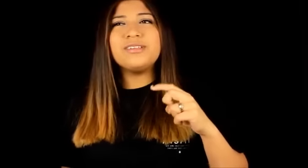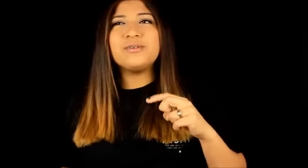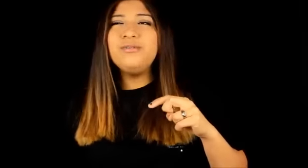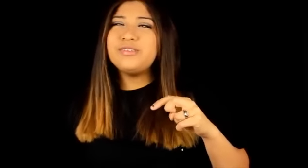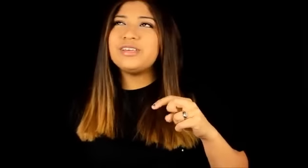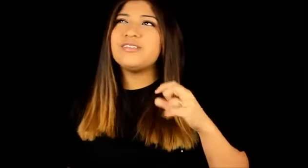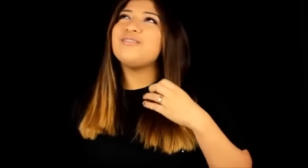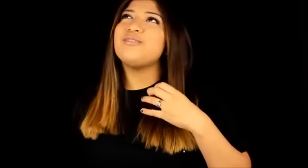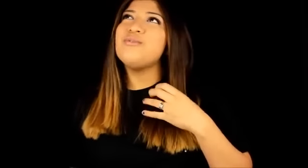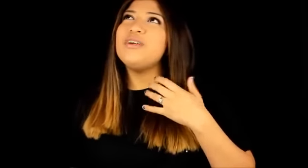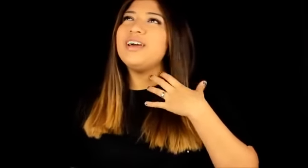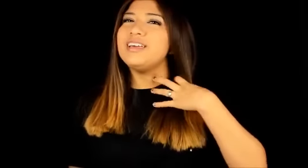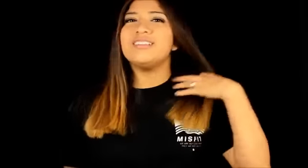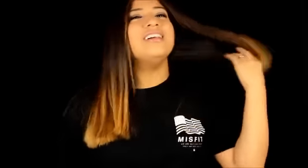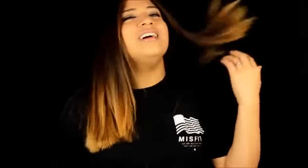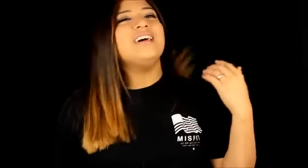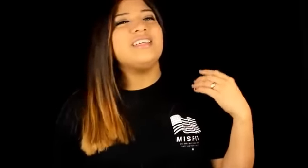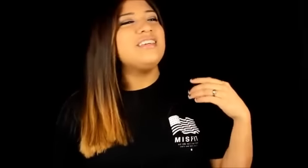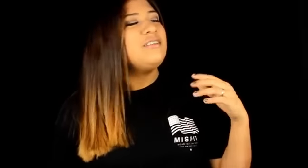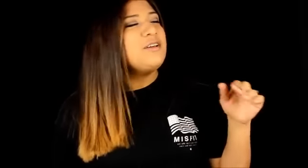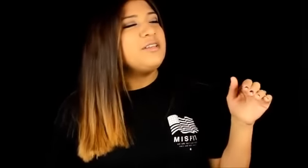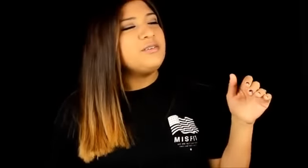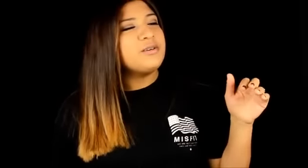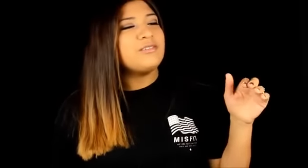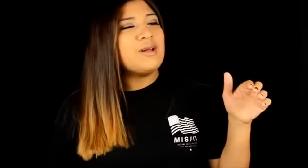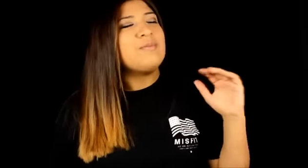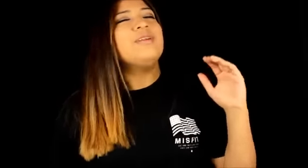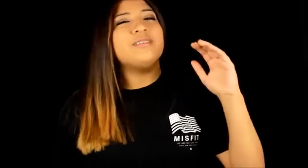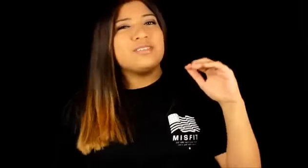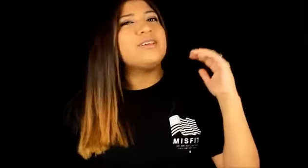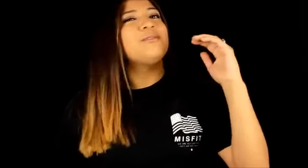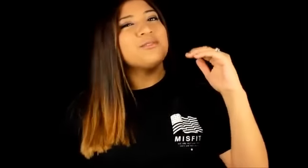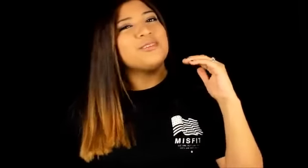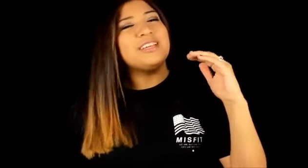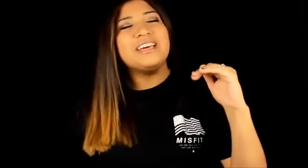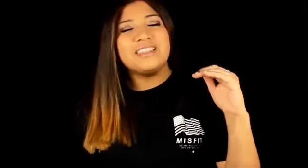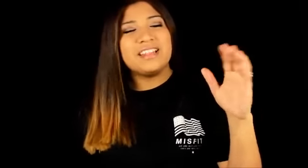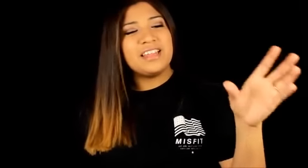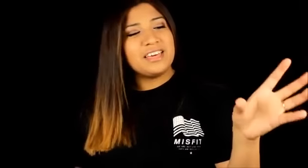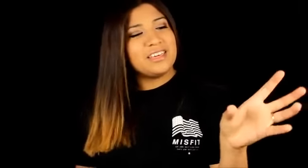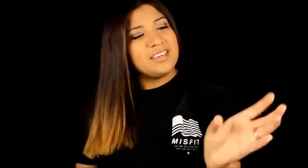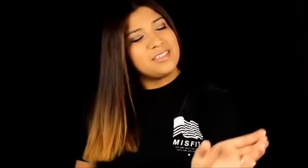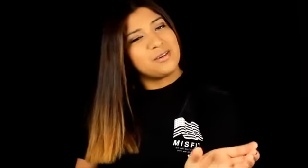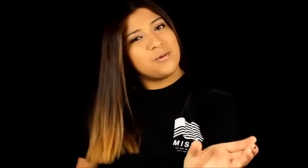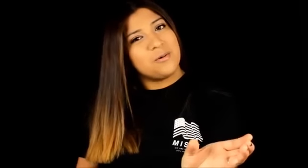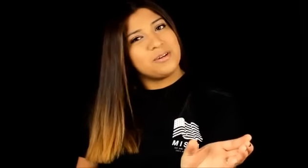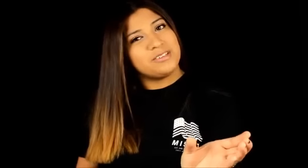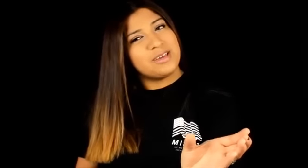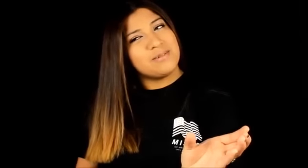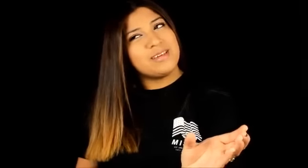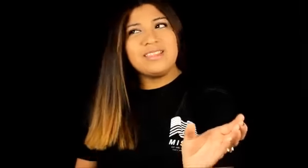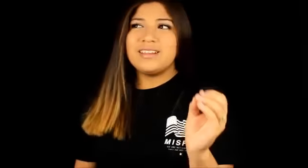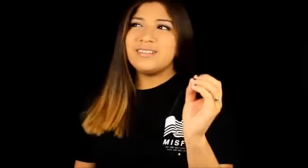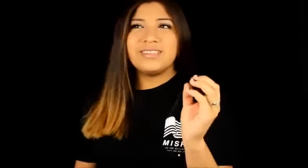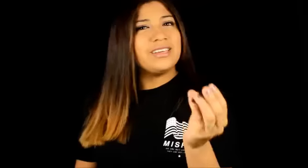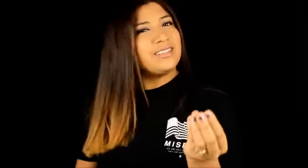these acoustics are so nice and then you guys rapping and was like grooving and then like the chorus came in and I was like